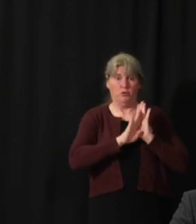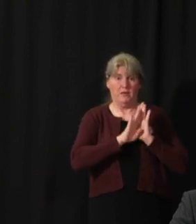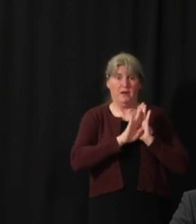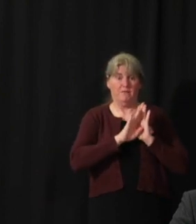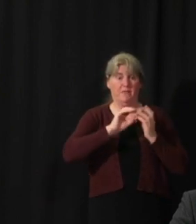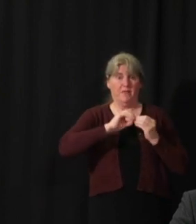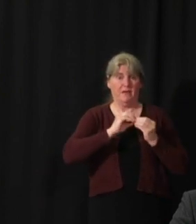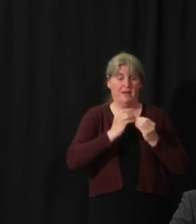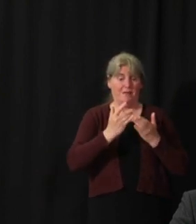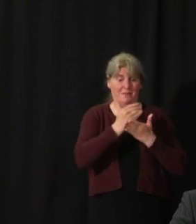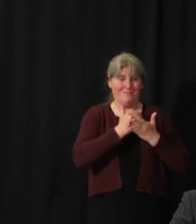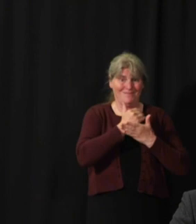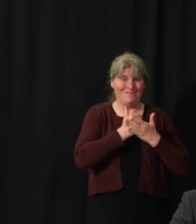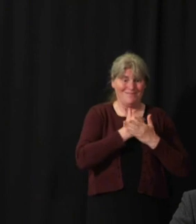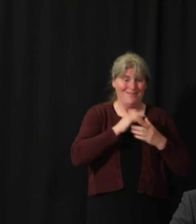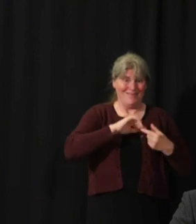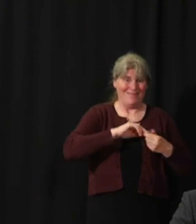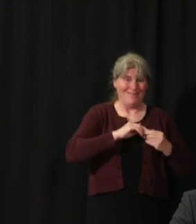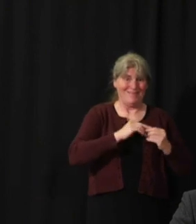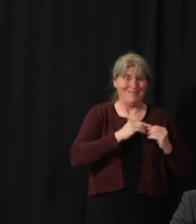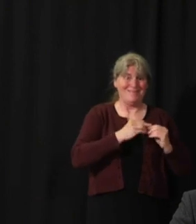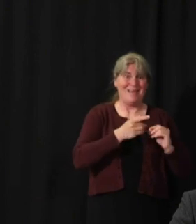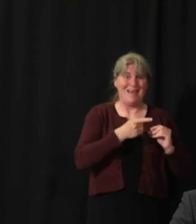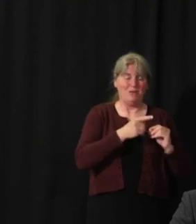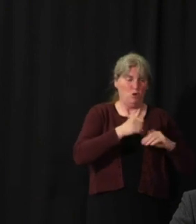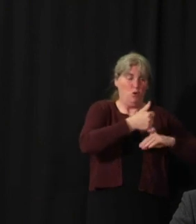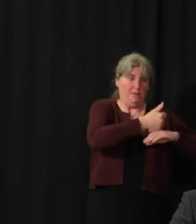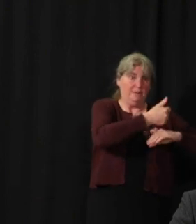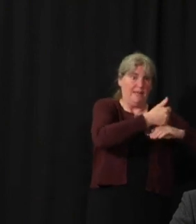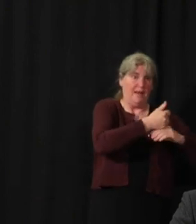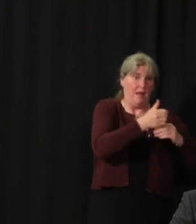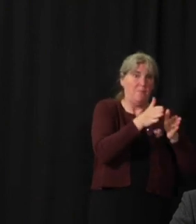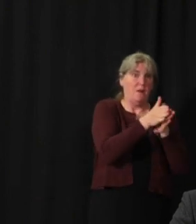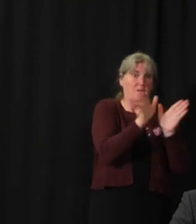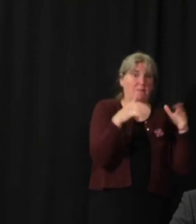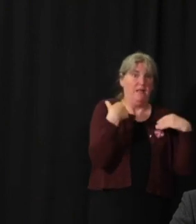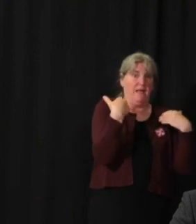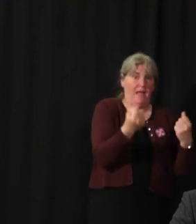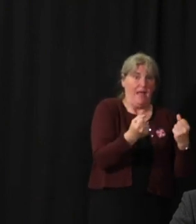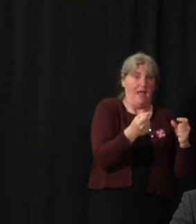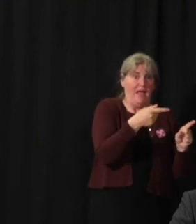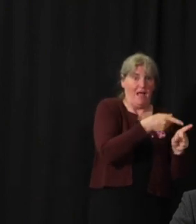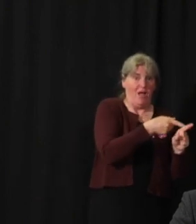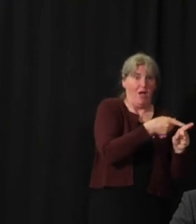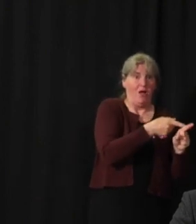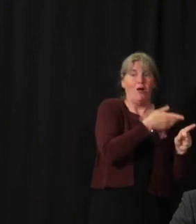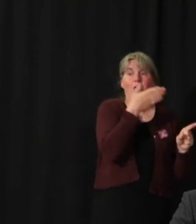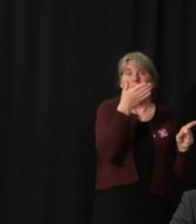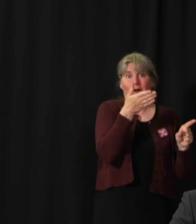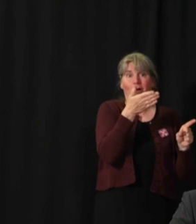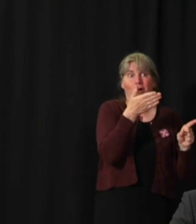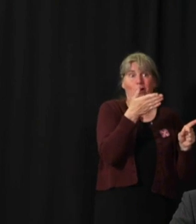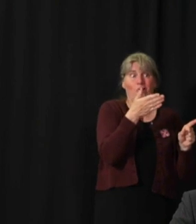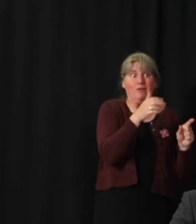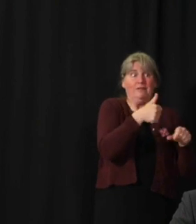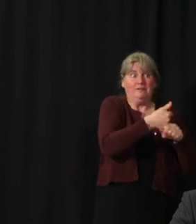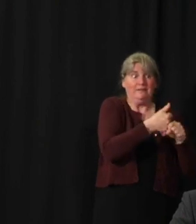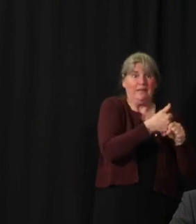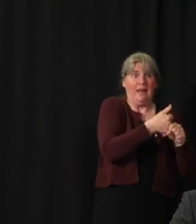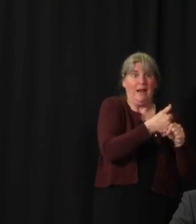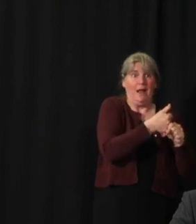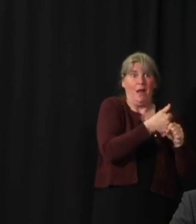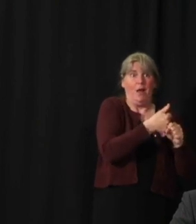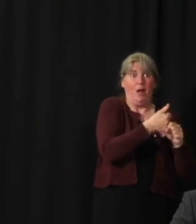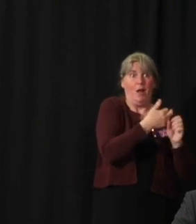way back when we were starting to put public health measures in? Did we know that one case could end up being X number of cases that we